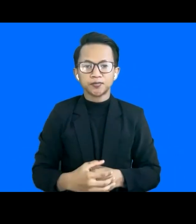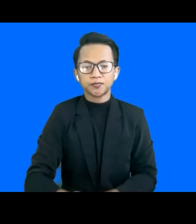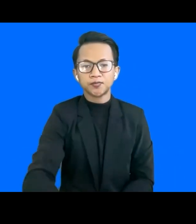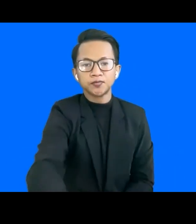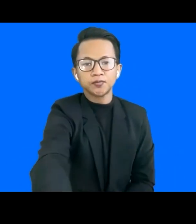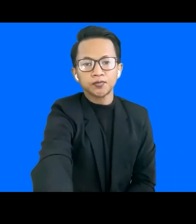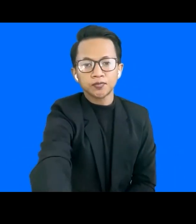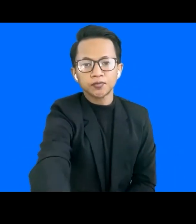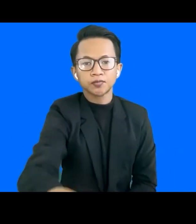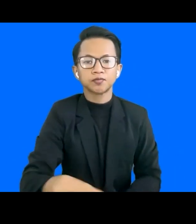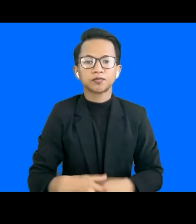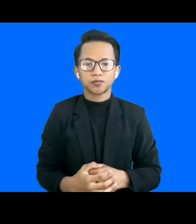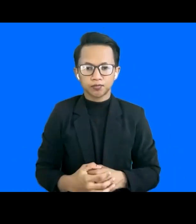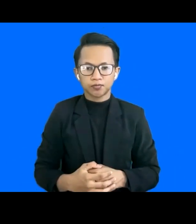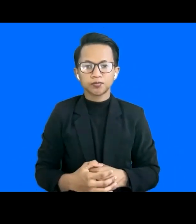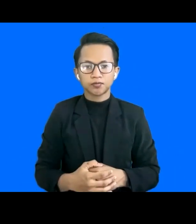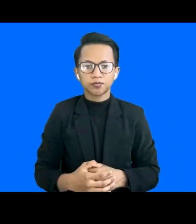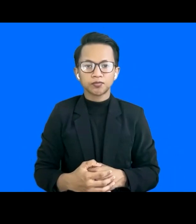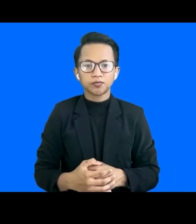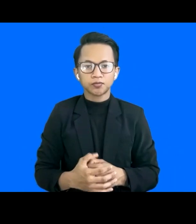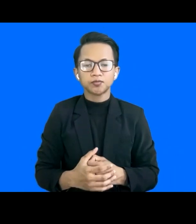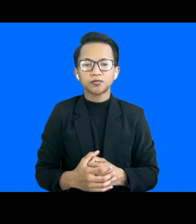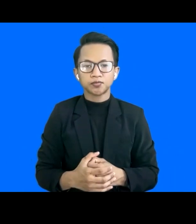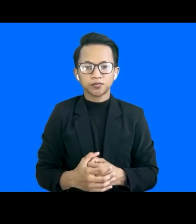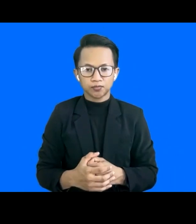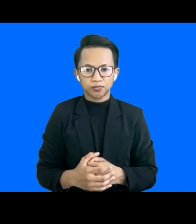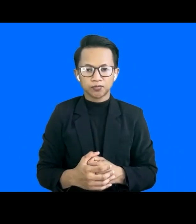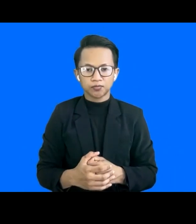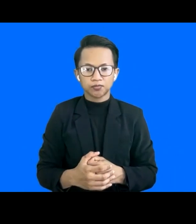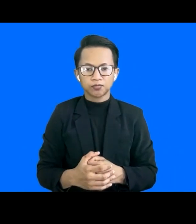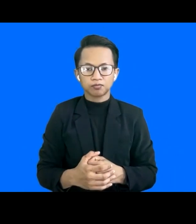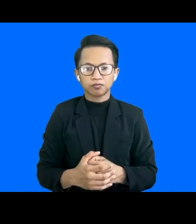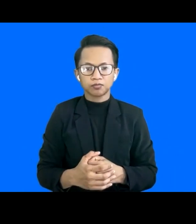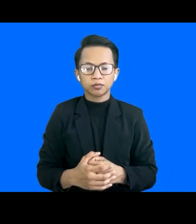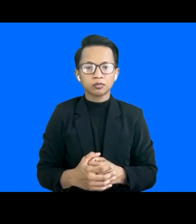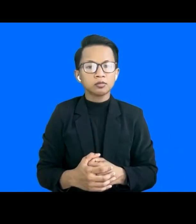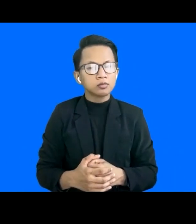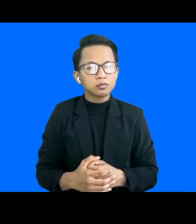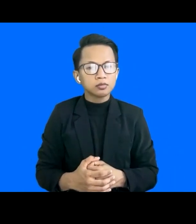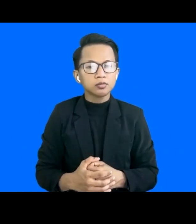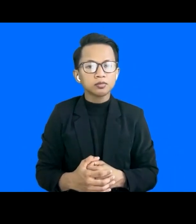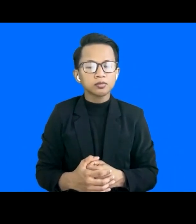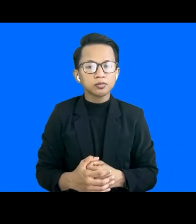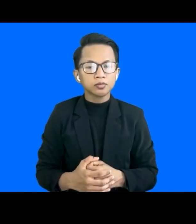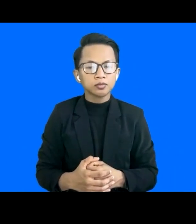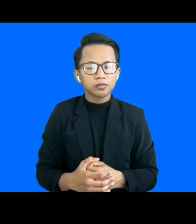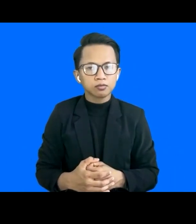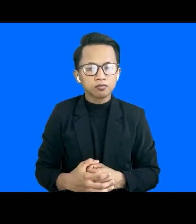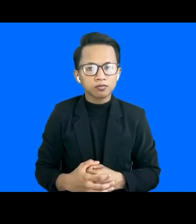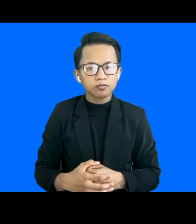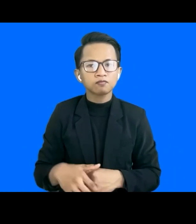only hide them out of PD but we can create a job for them and use to do to work